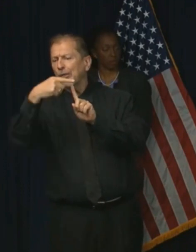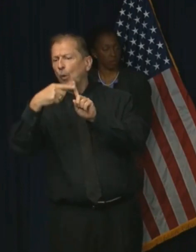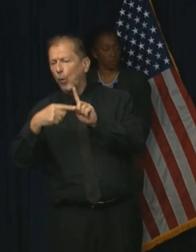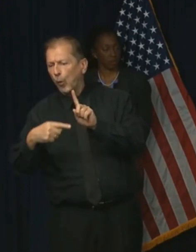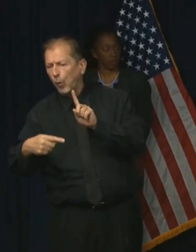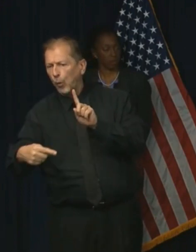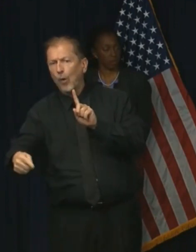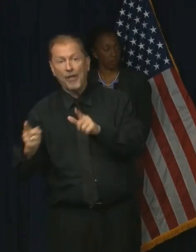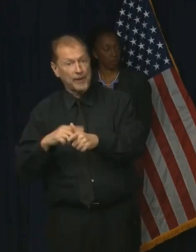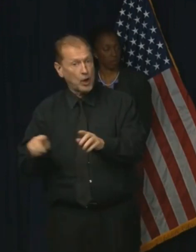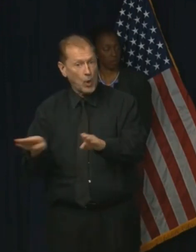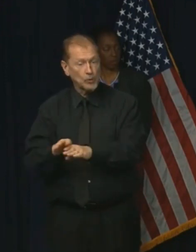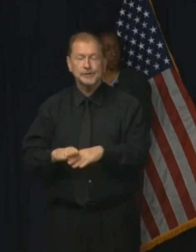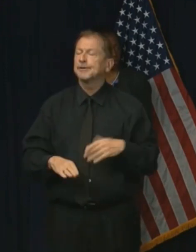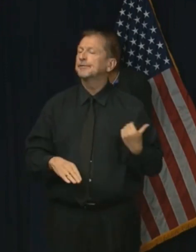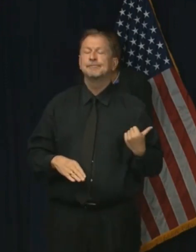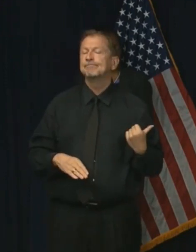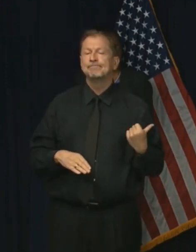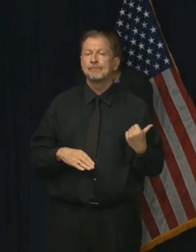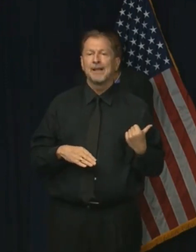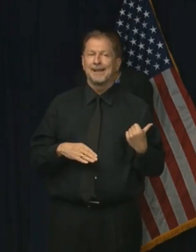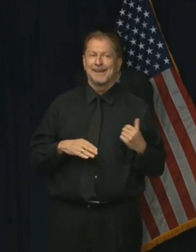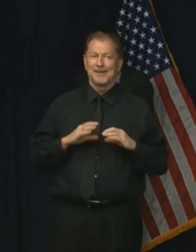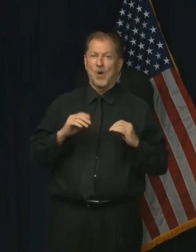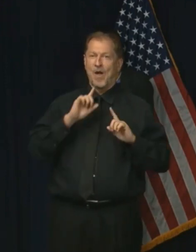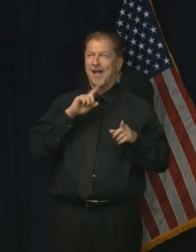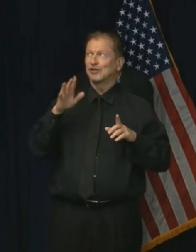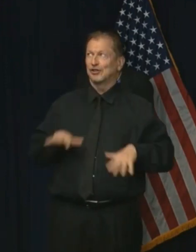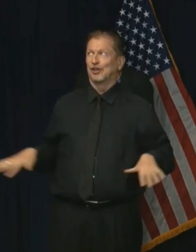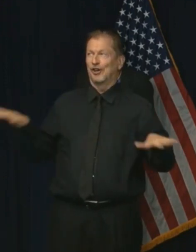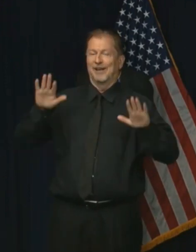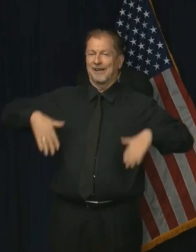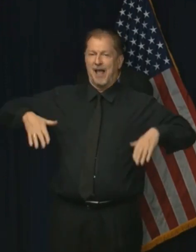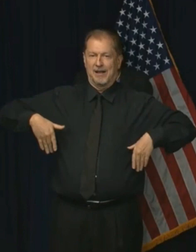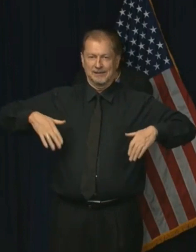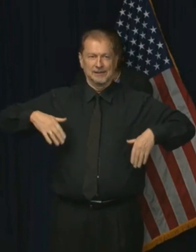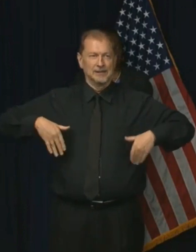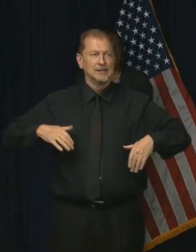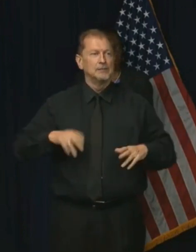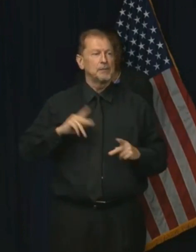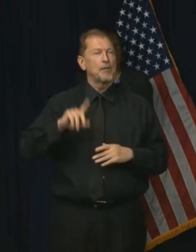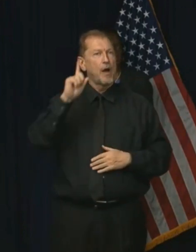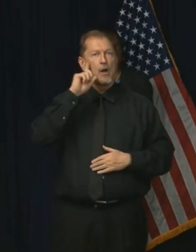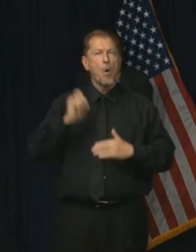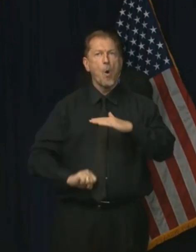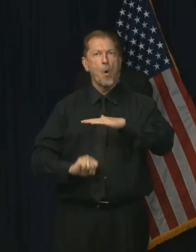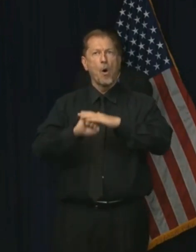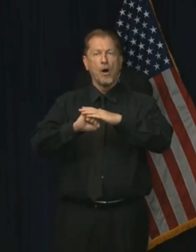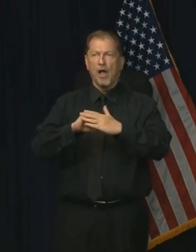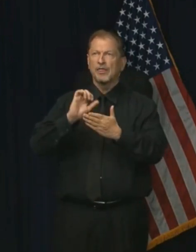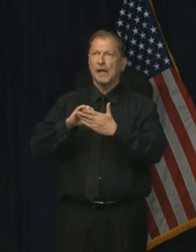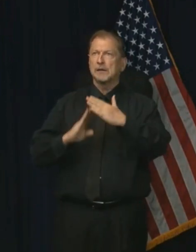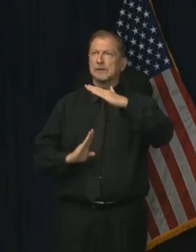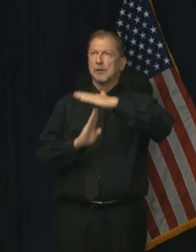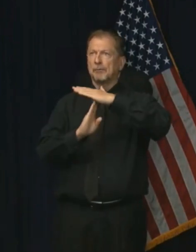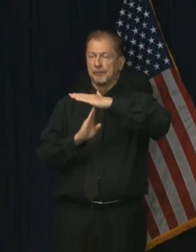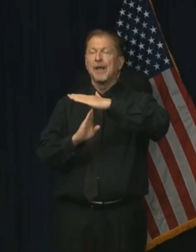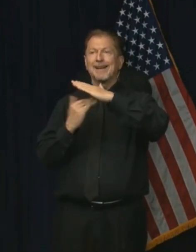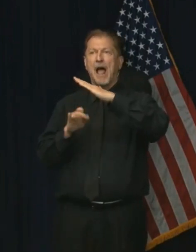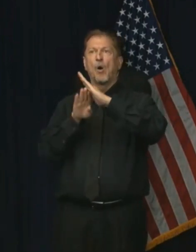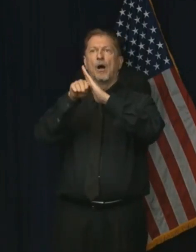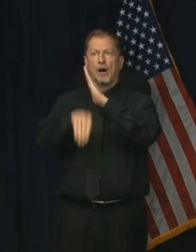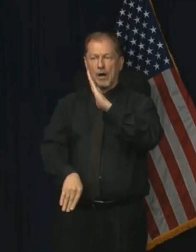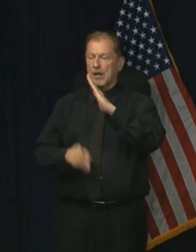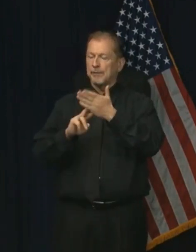say, and you don't see anybody around the country answering that question either because, you know, people think, well, peak, you know, and you look at, you know, some of these